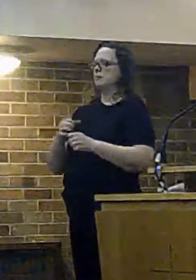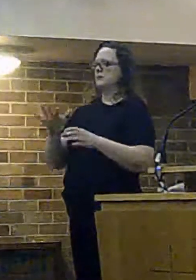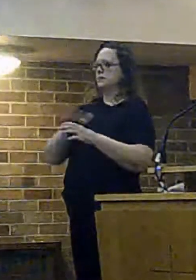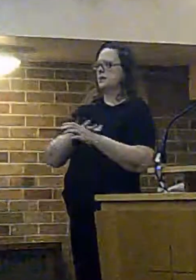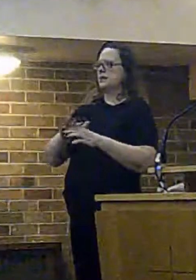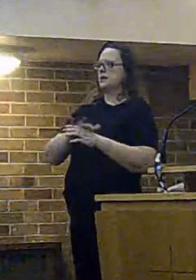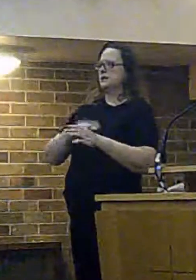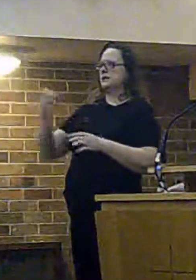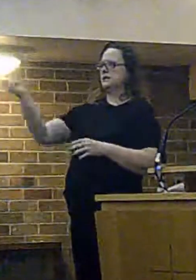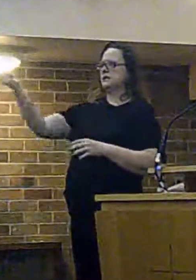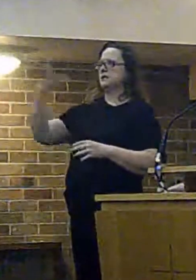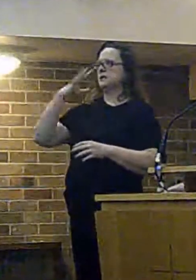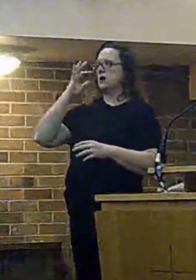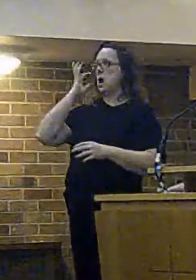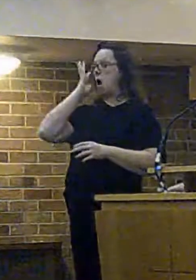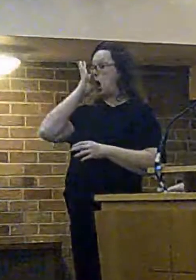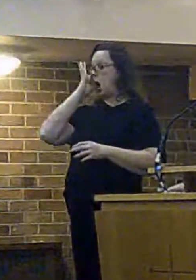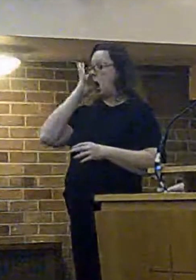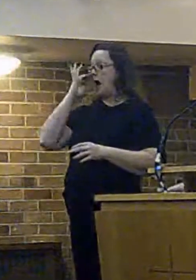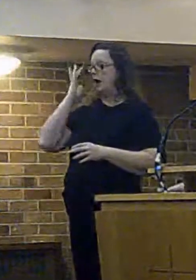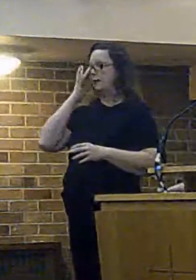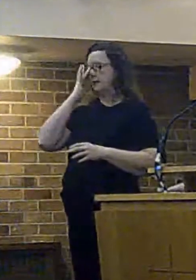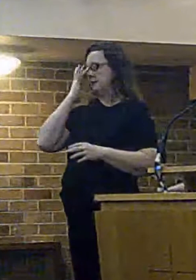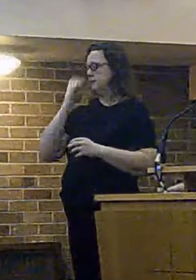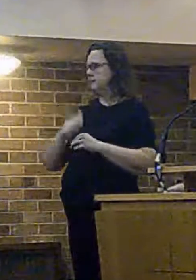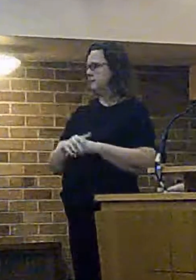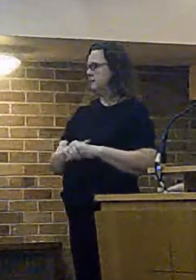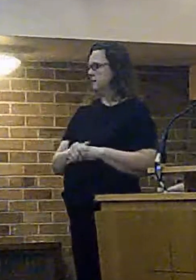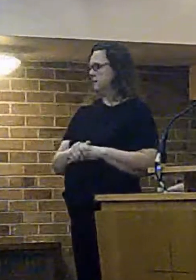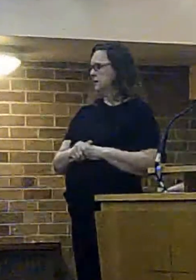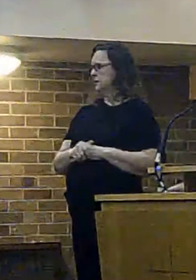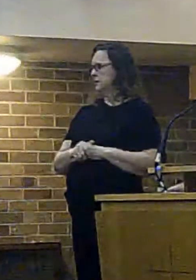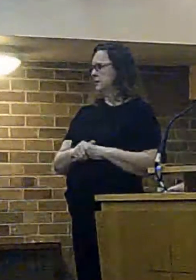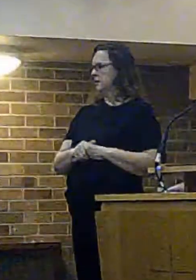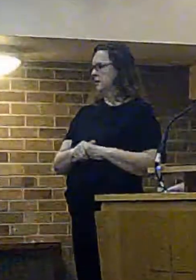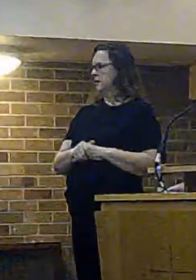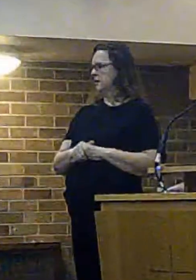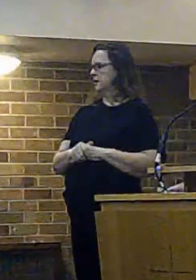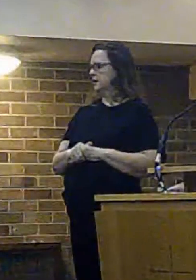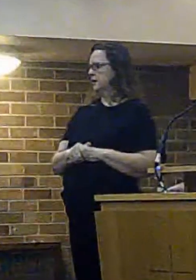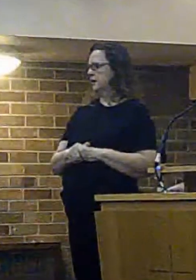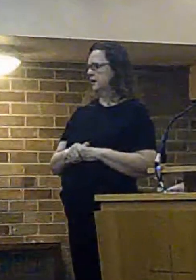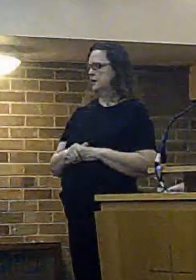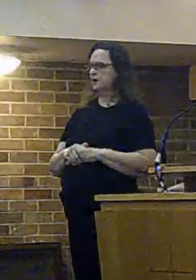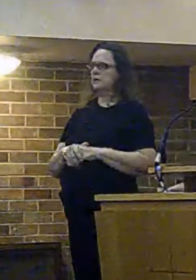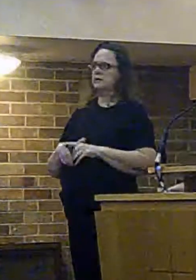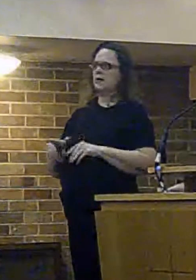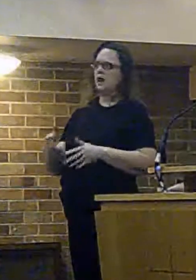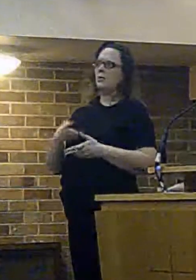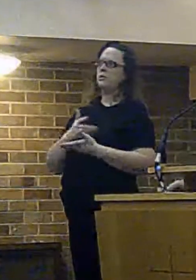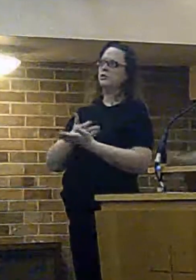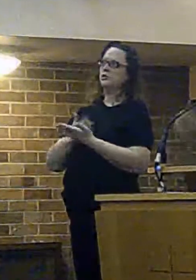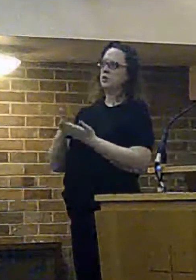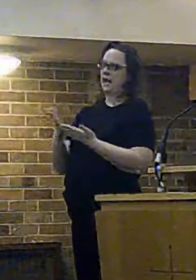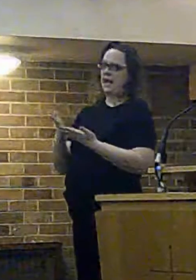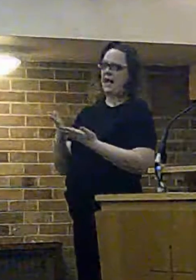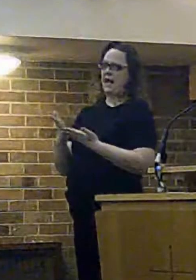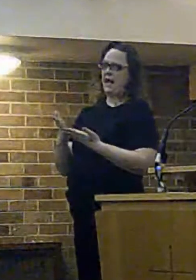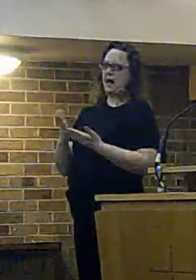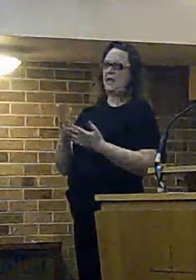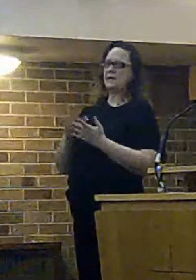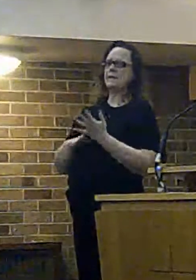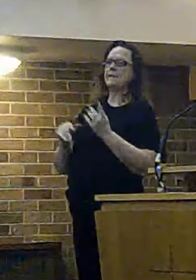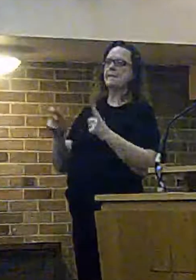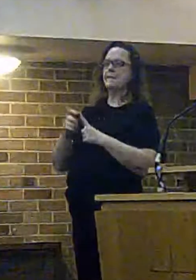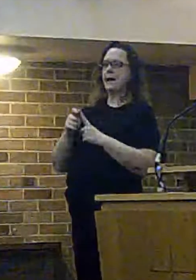okay as i've as i've said the uh as i've said and i will uh i will share all of the uh the map